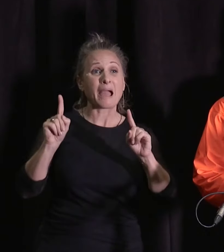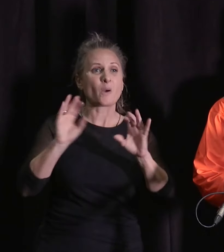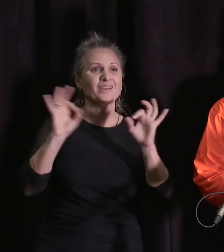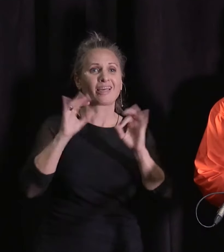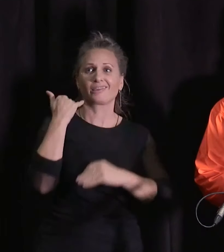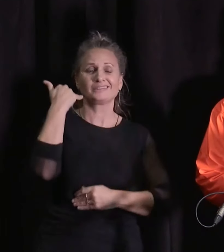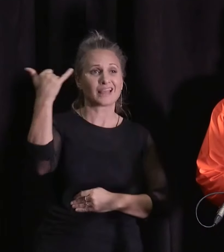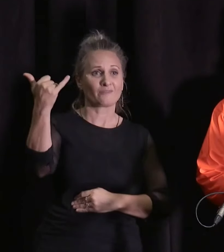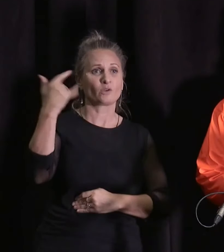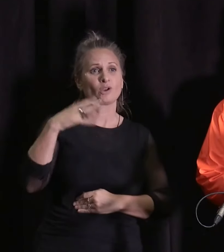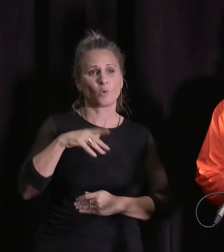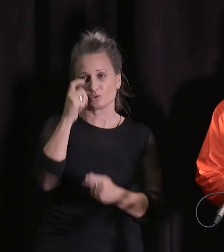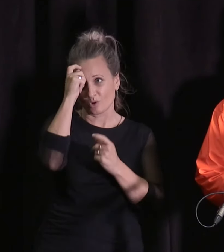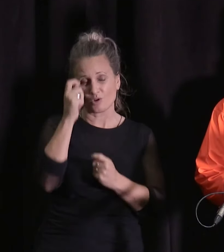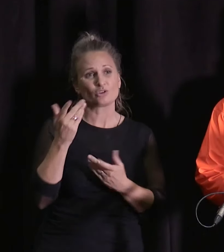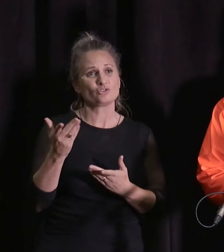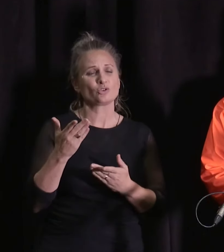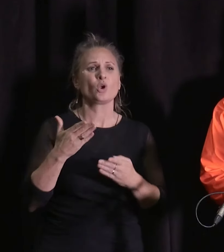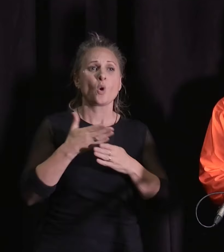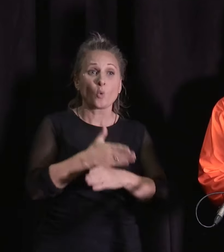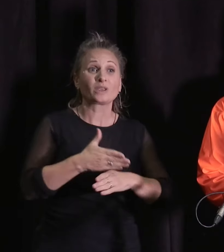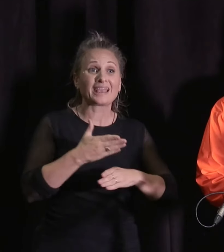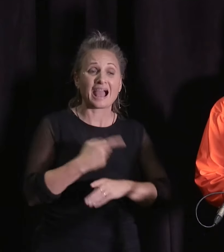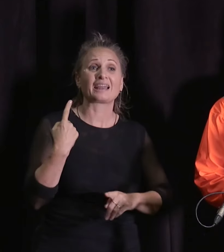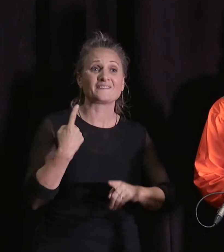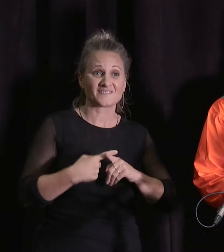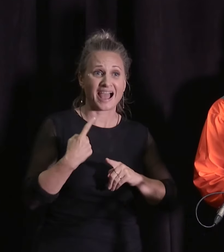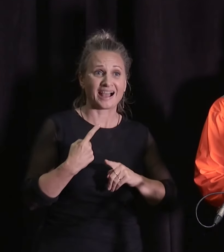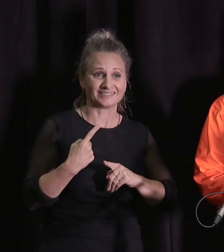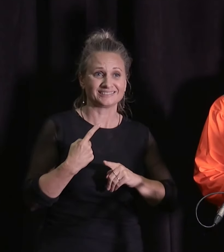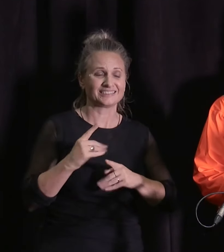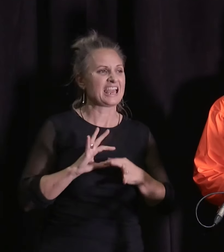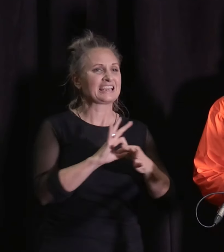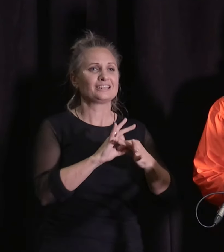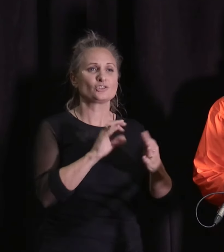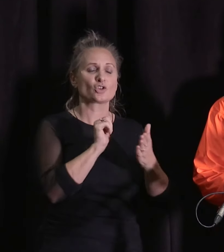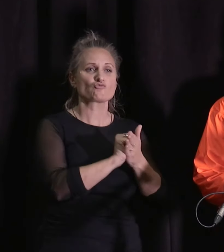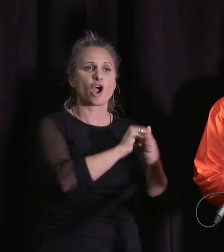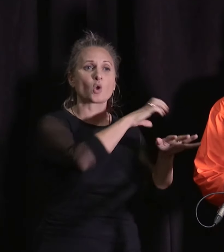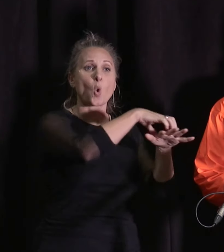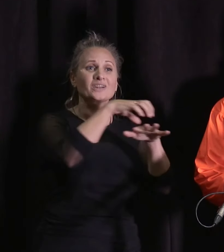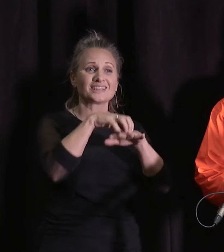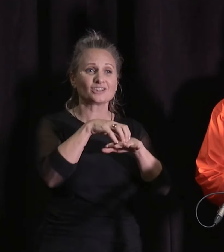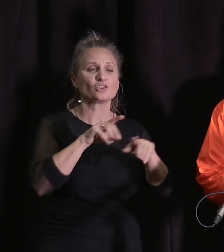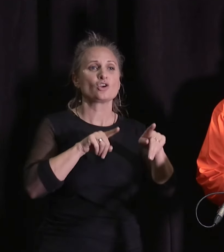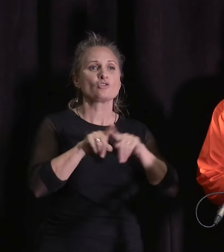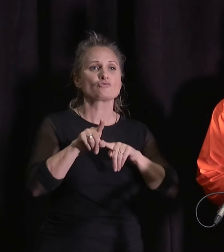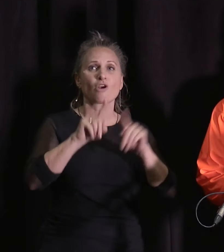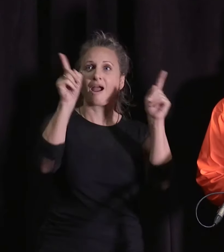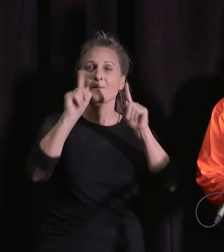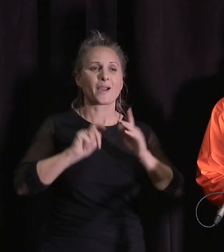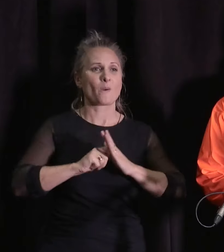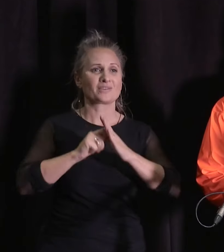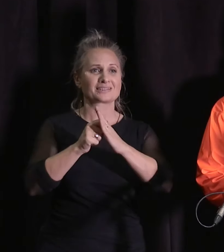We'll be working as quickly as we can with the relevant agencies to make sure that we're getting the power back on, to make sure we're